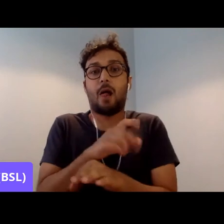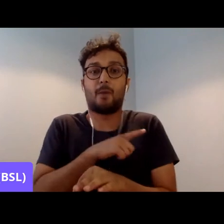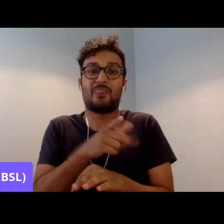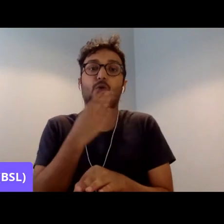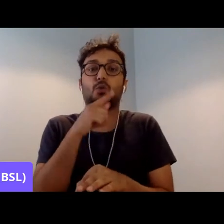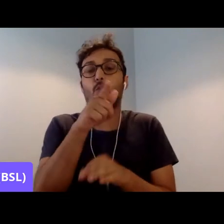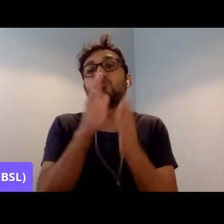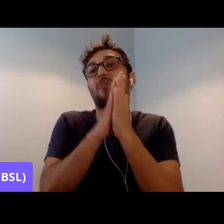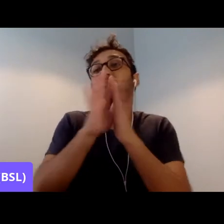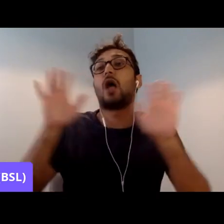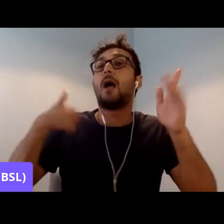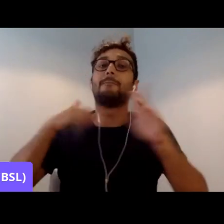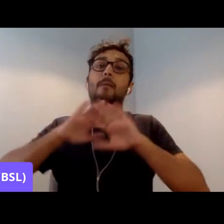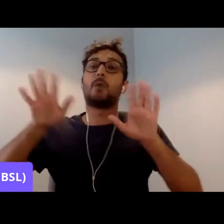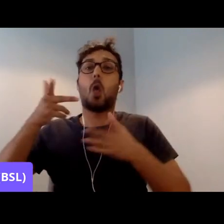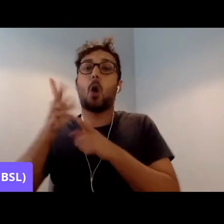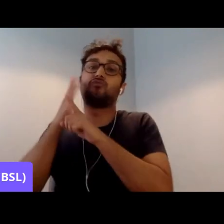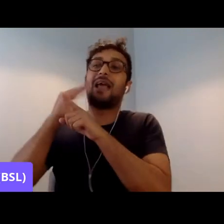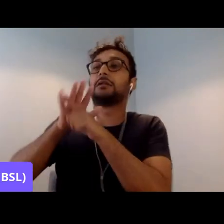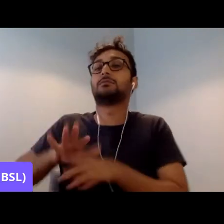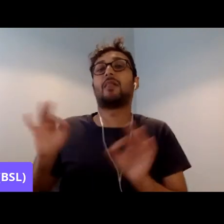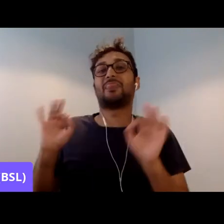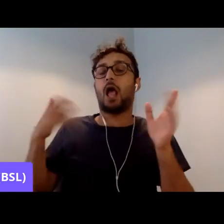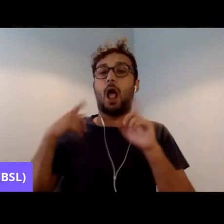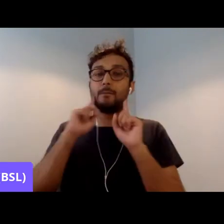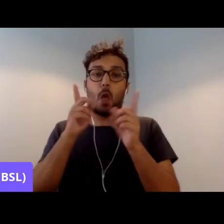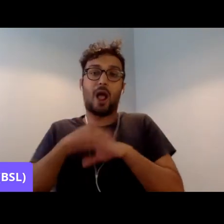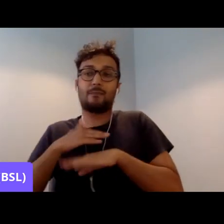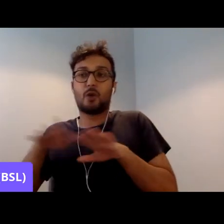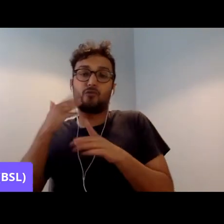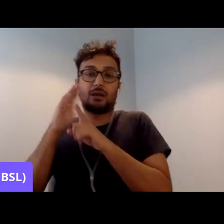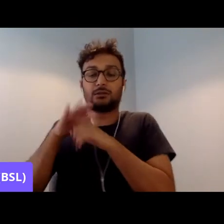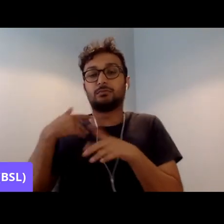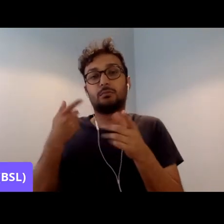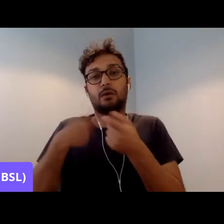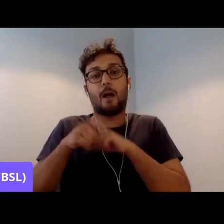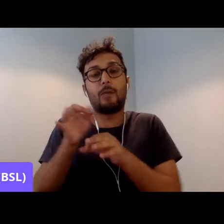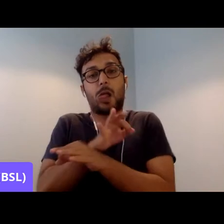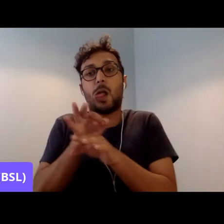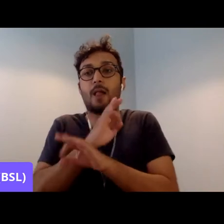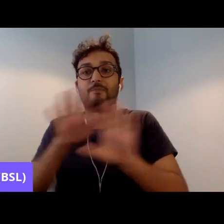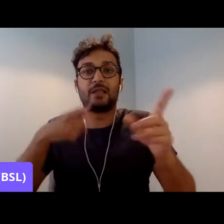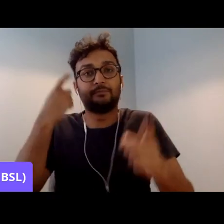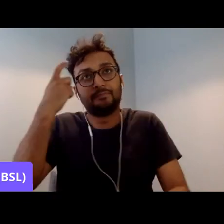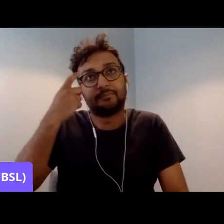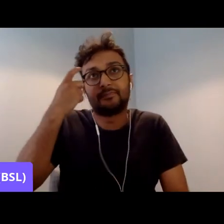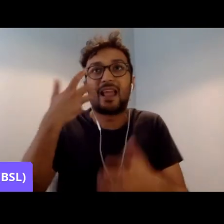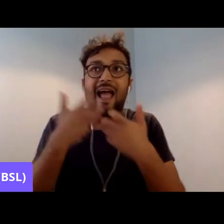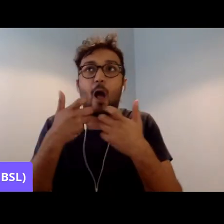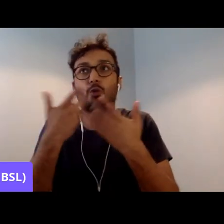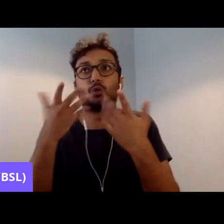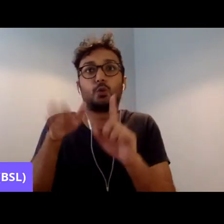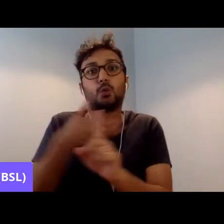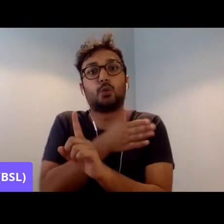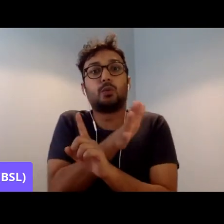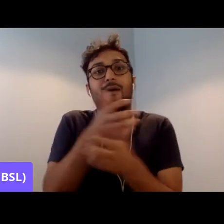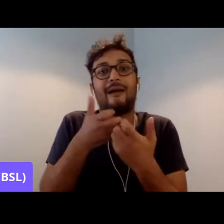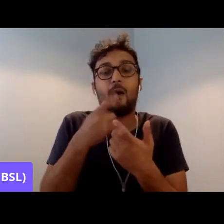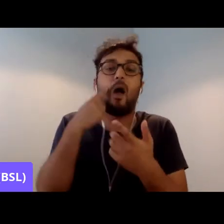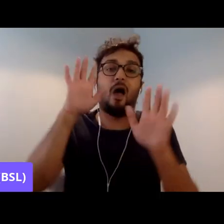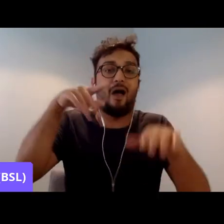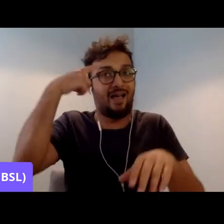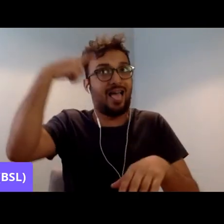absolving themselves of the biggest sin that's possible racism, but finding another way to do so. And the sort of covert